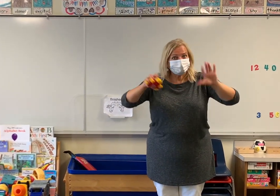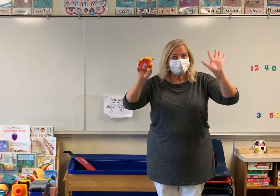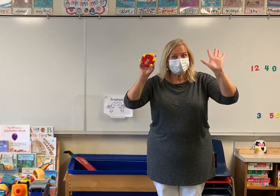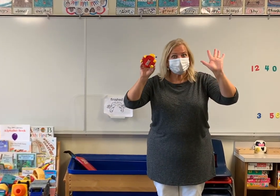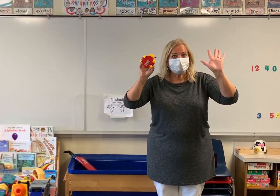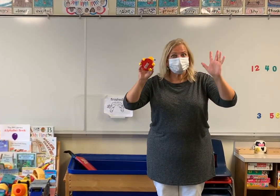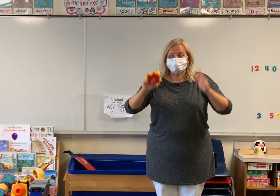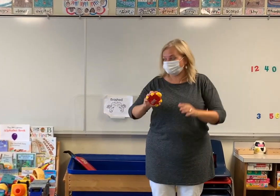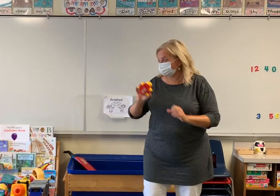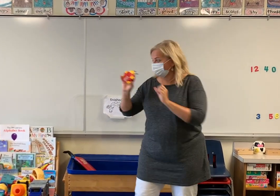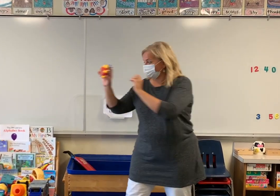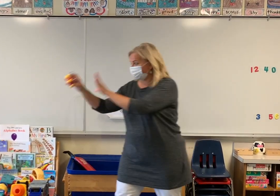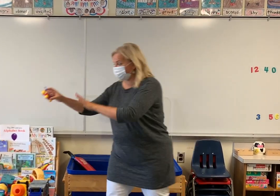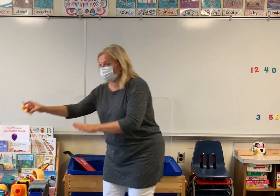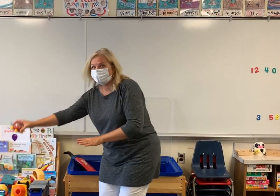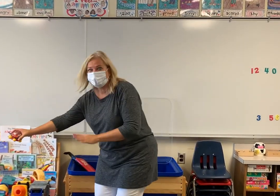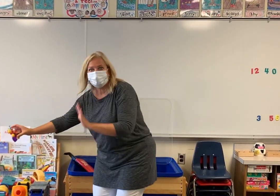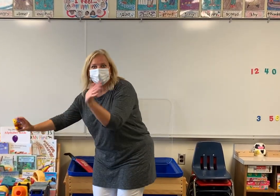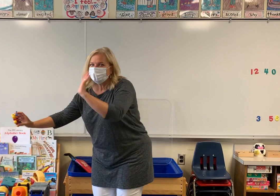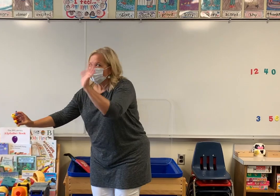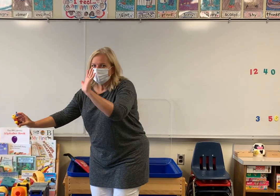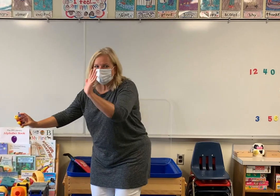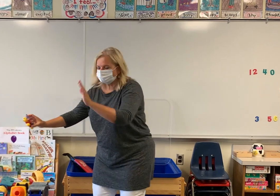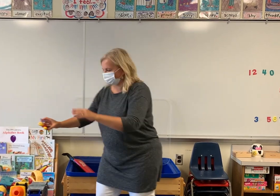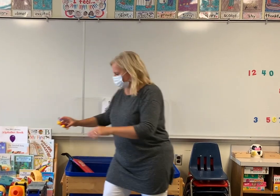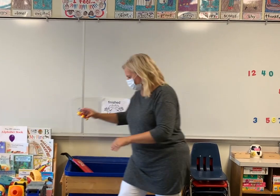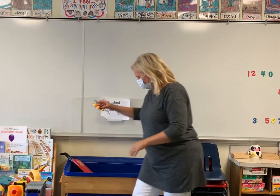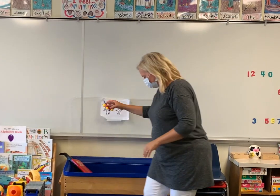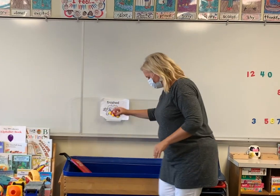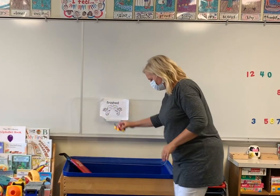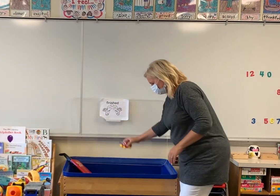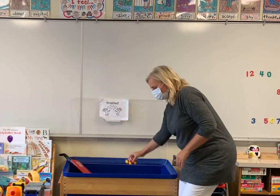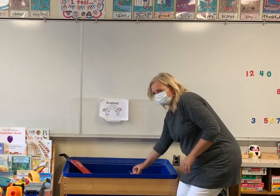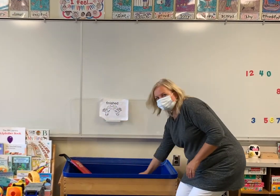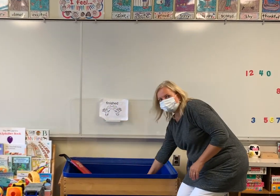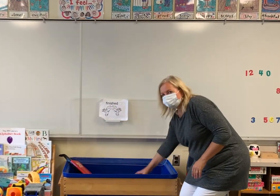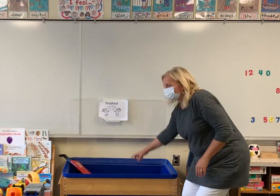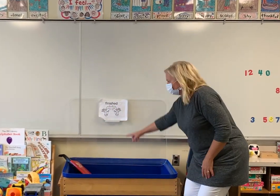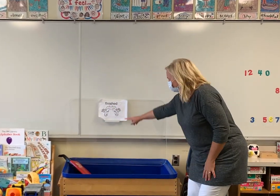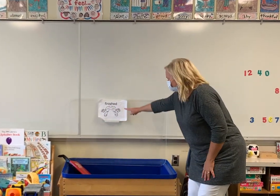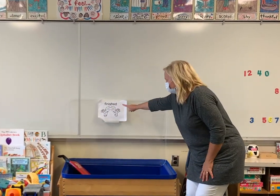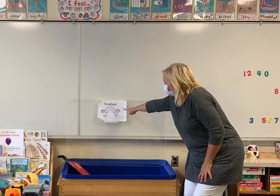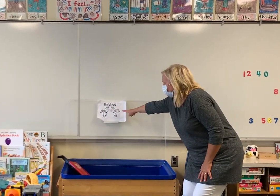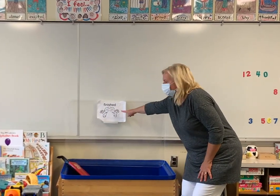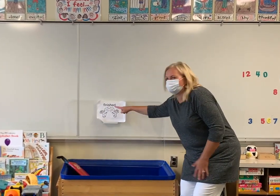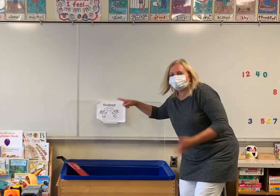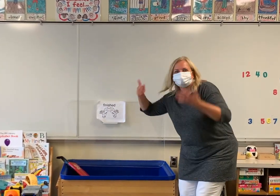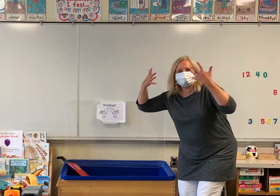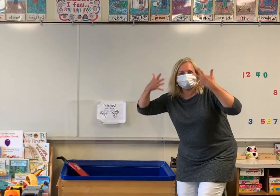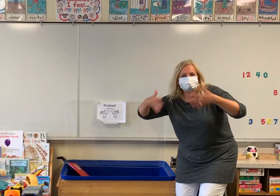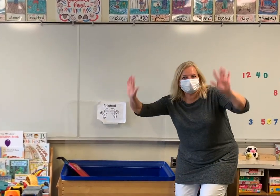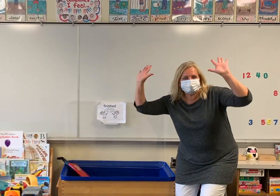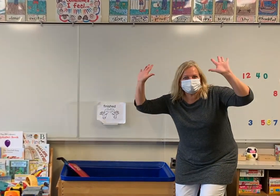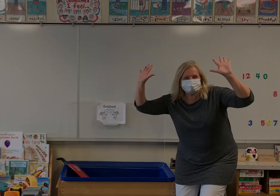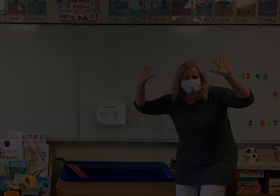playing with toys. Once that is finished, they will not return them to the regular toy bin. Then they will be putting them in a bin labeled finished.